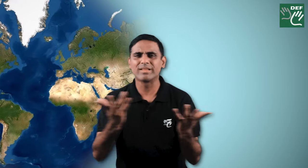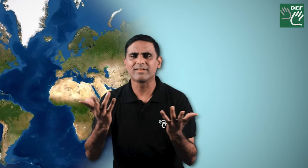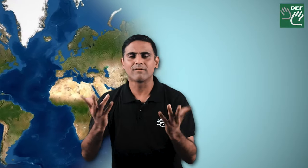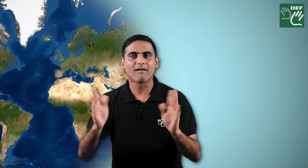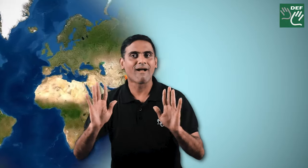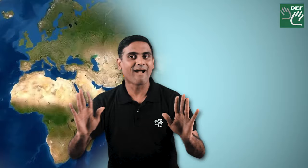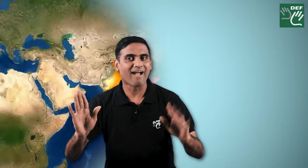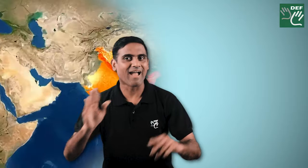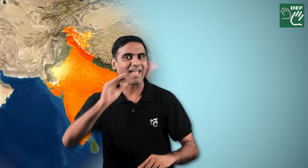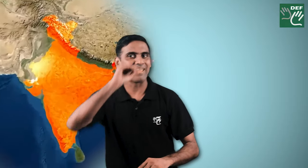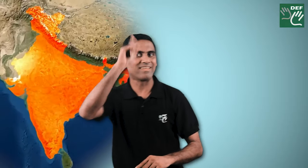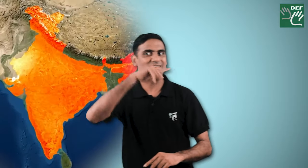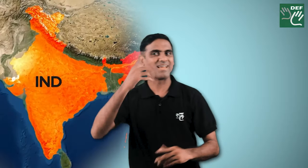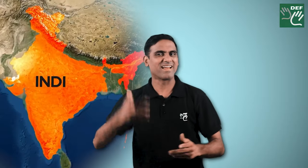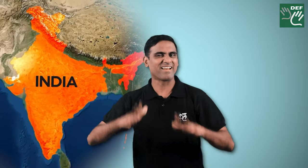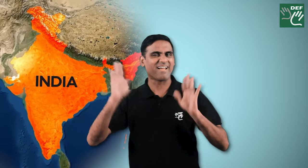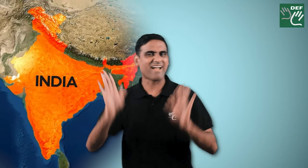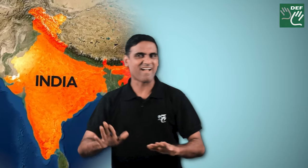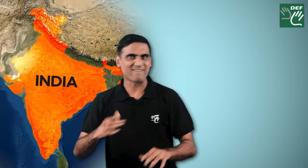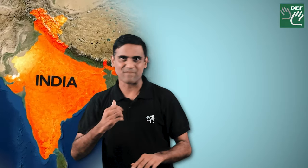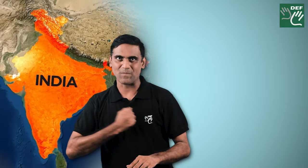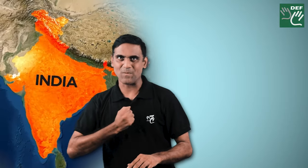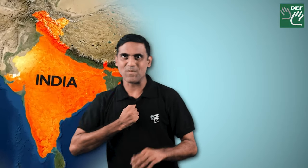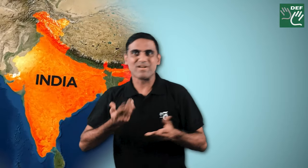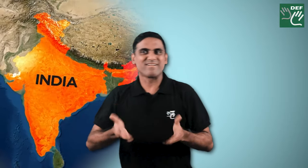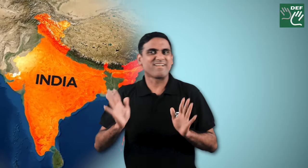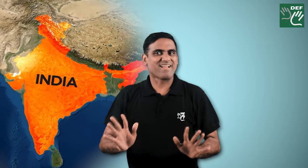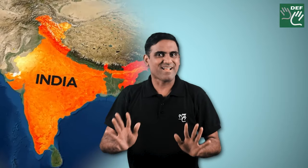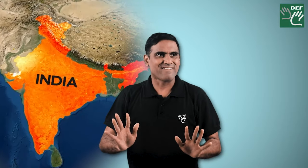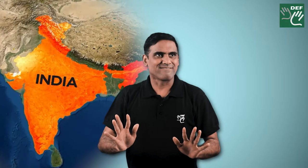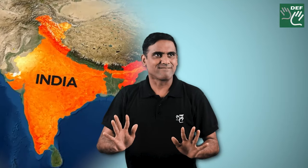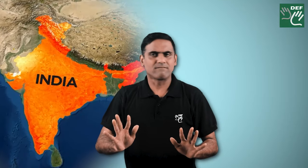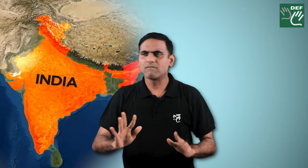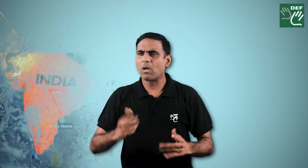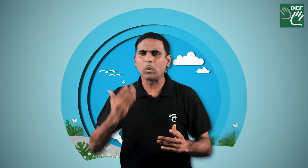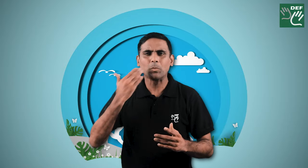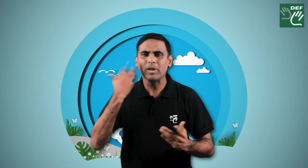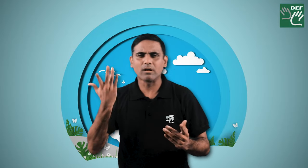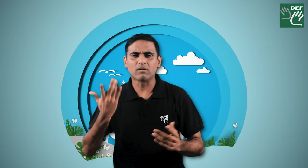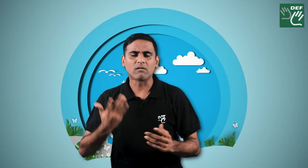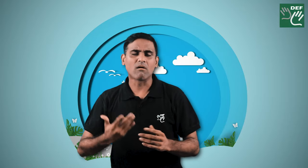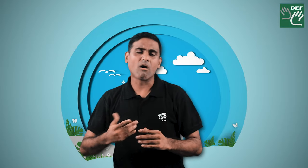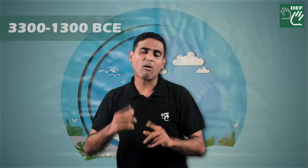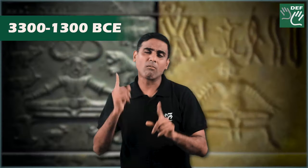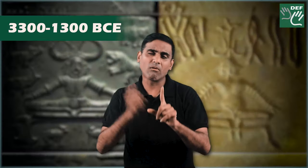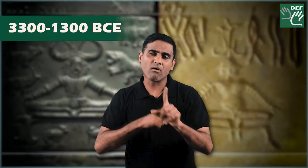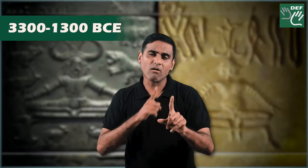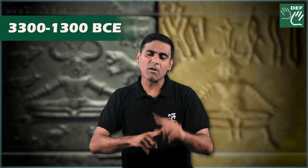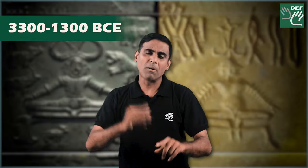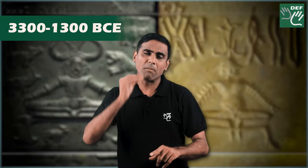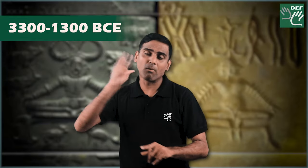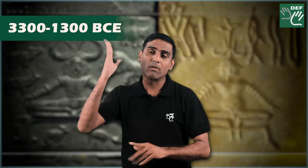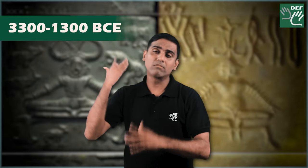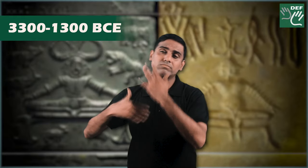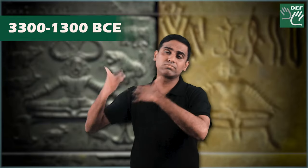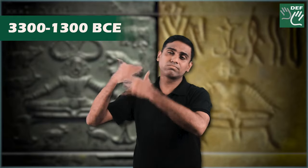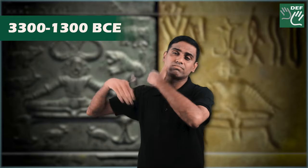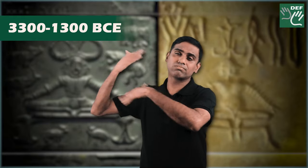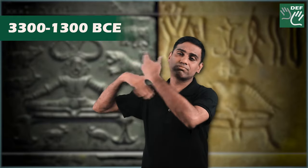place of origin our own india when do you think it's originated its roots go back